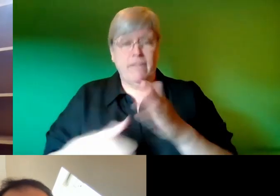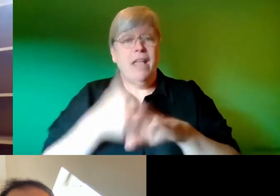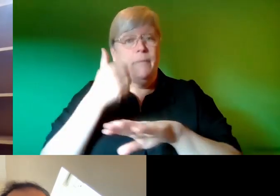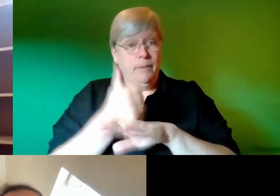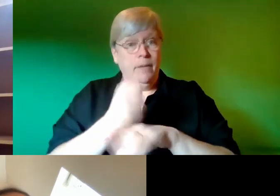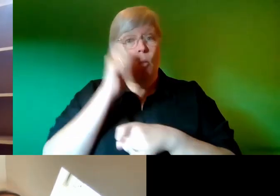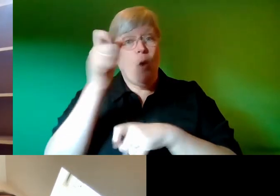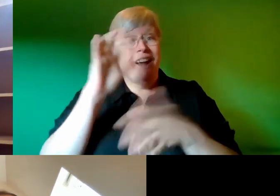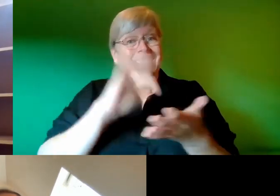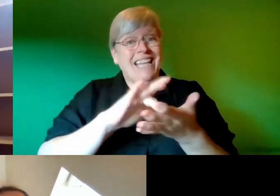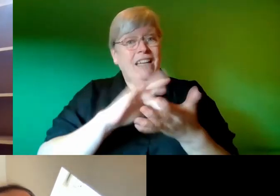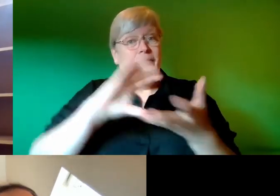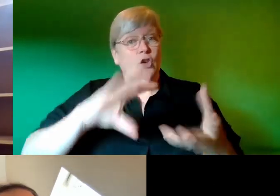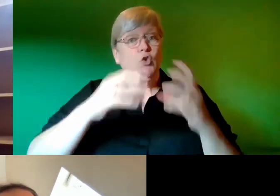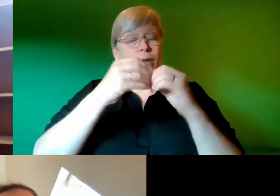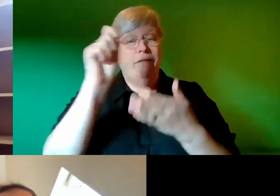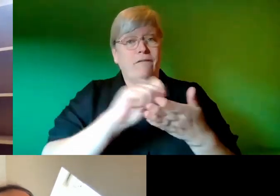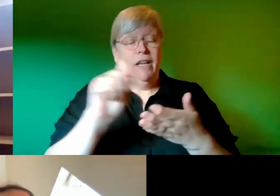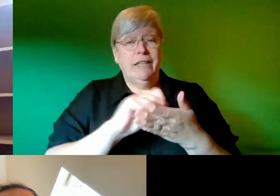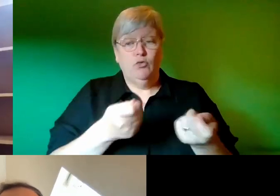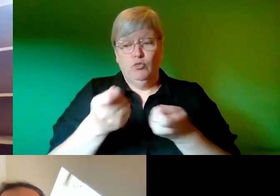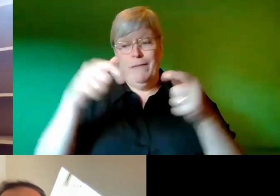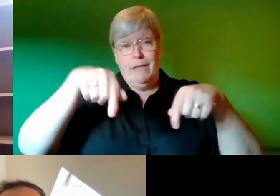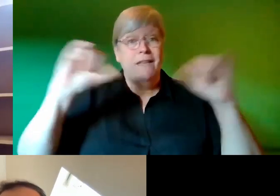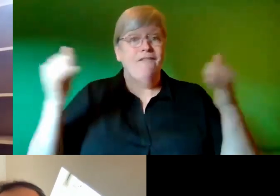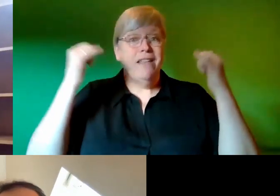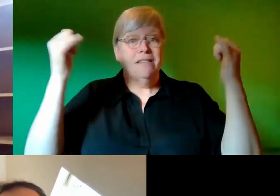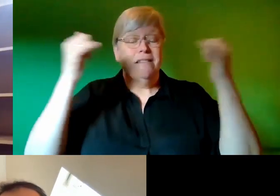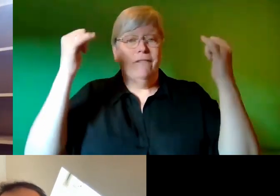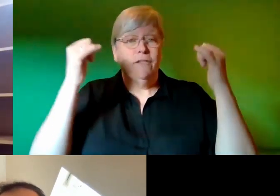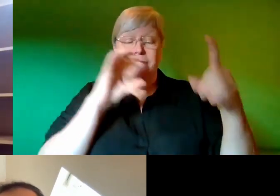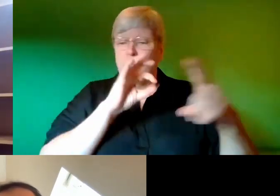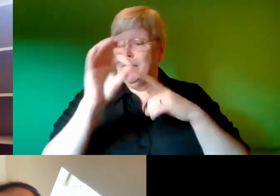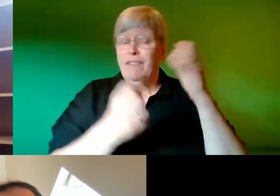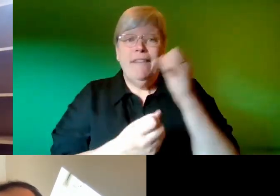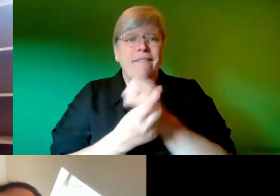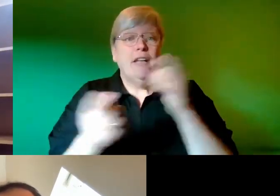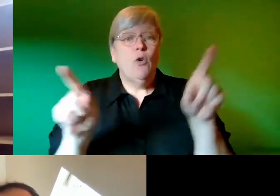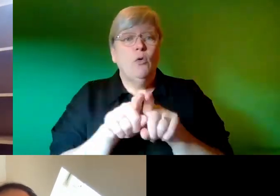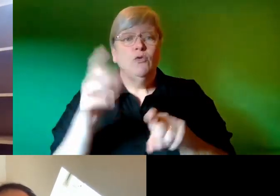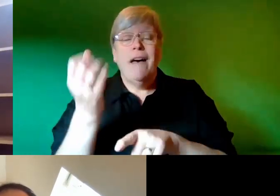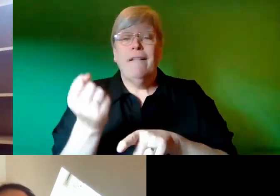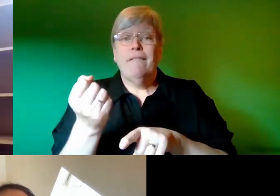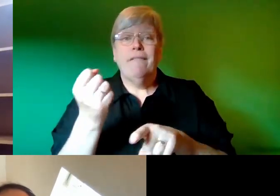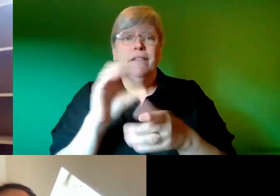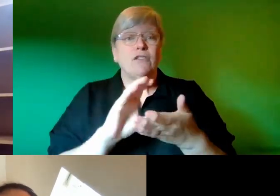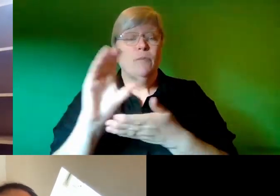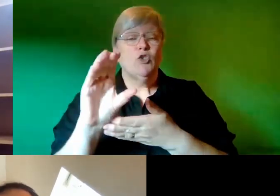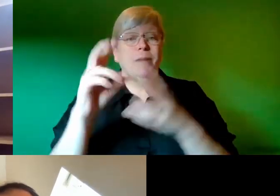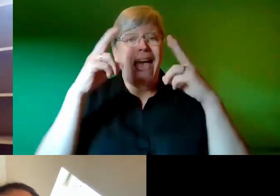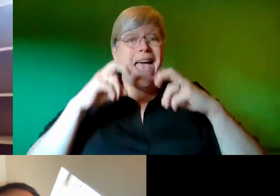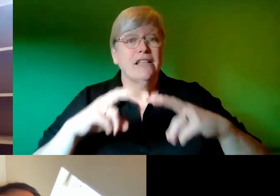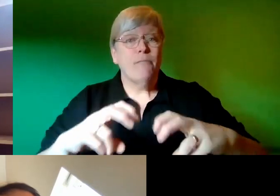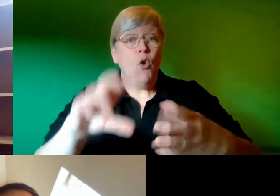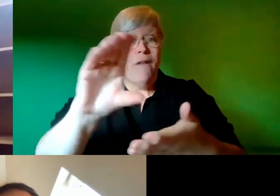Writing to run the festival. And this particular event also has the sponsorship of Explorathon